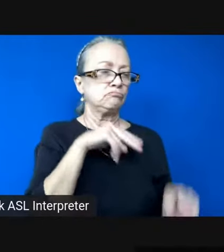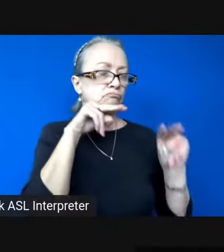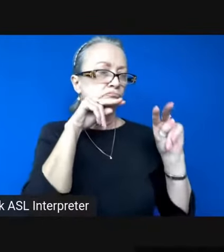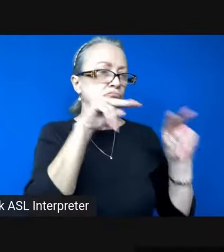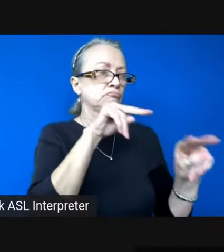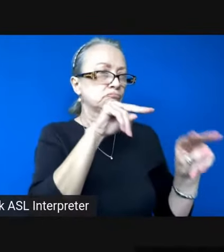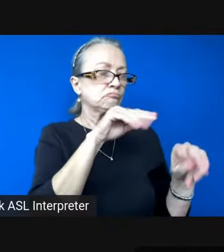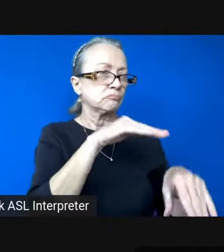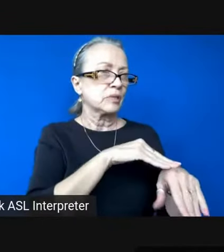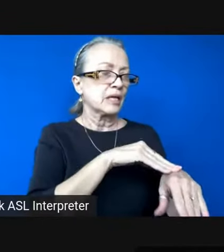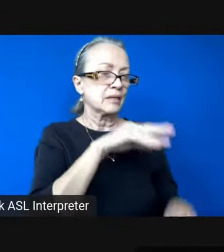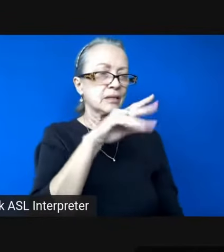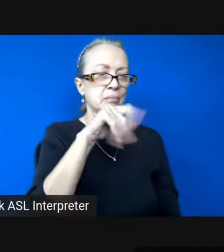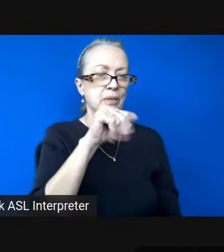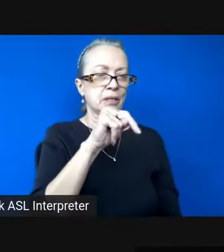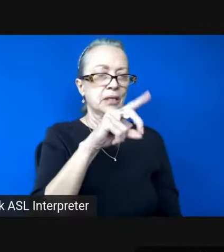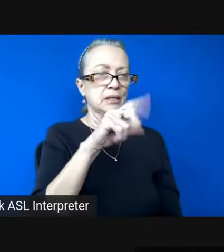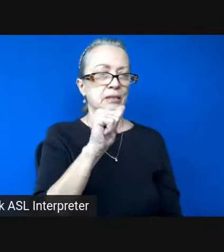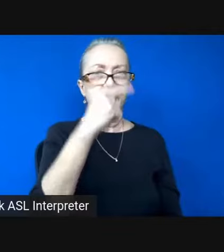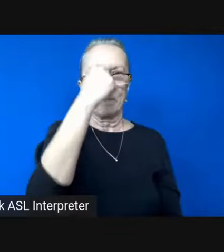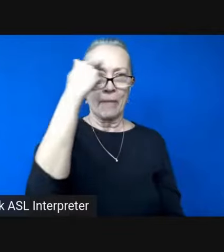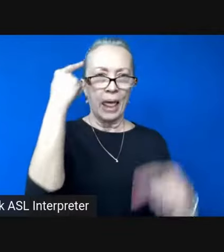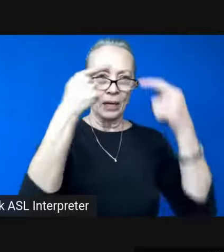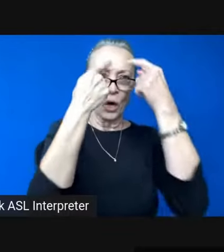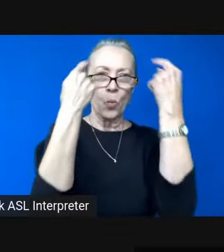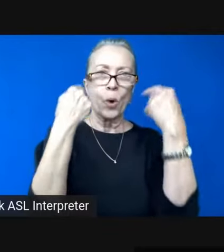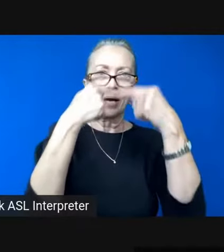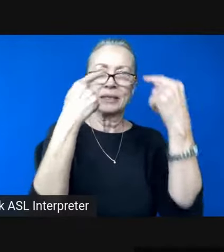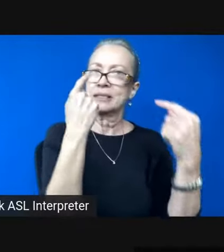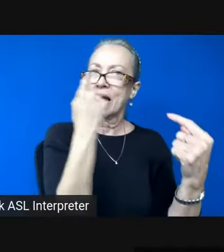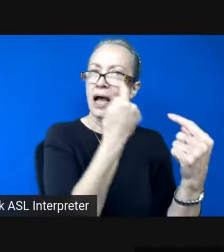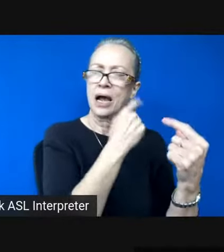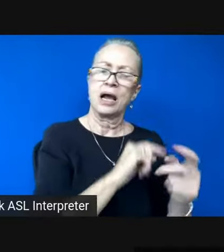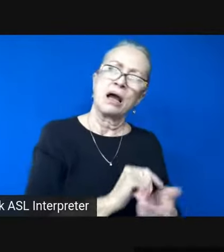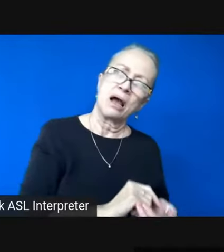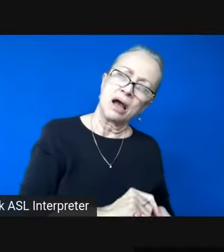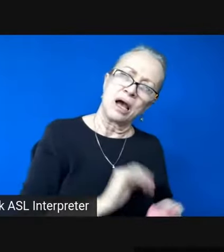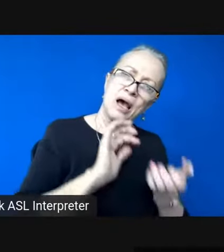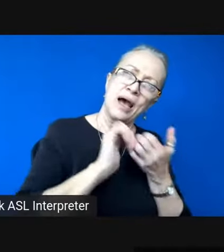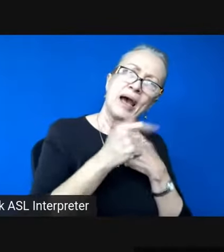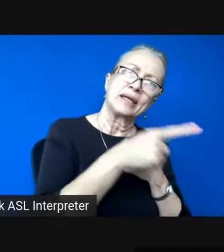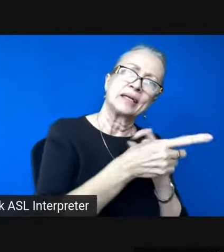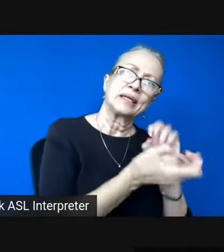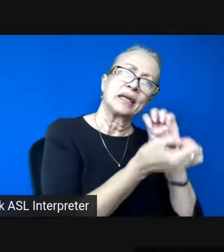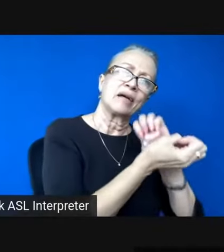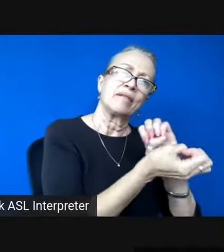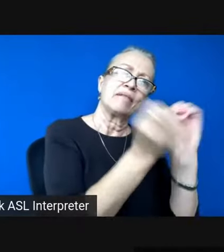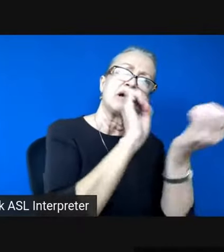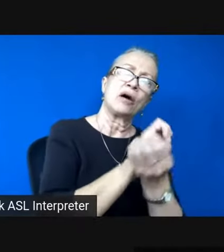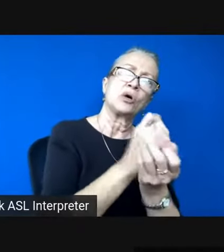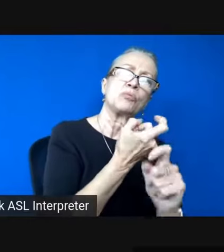panda's black patches around its eyes how did it evolve from carnivore to